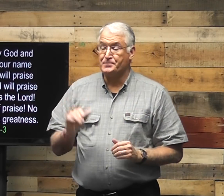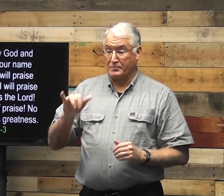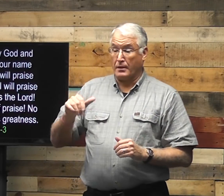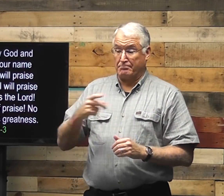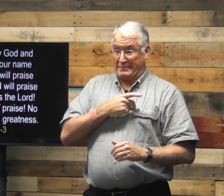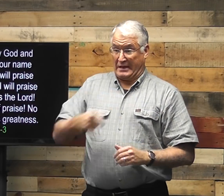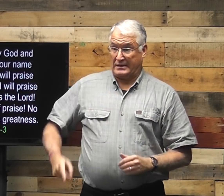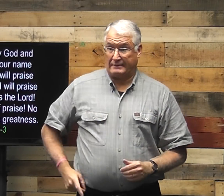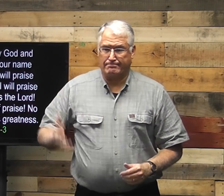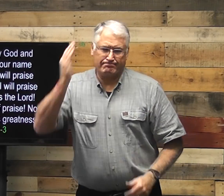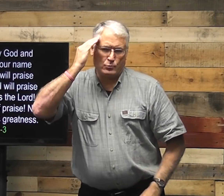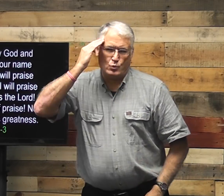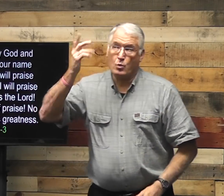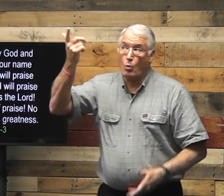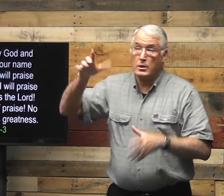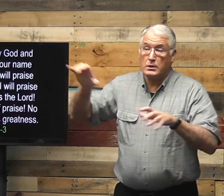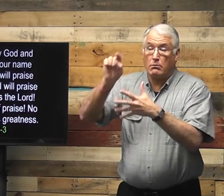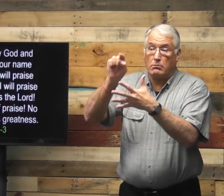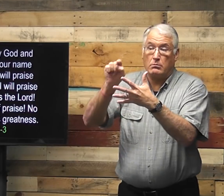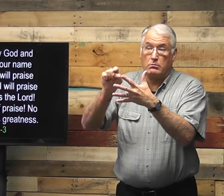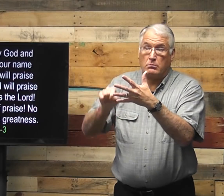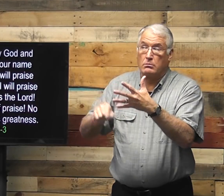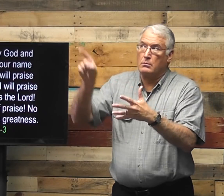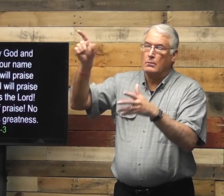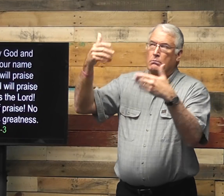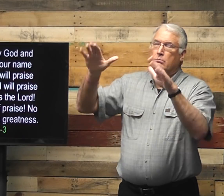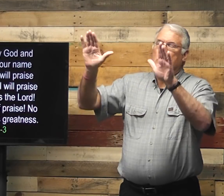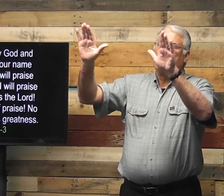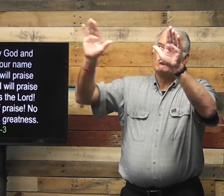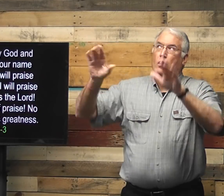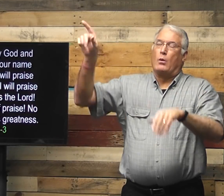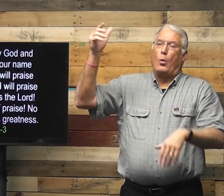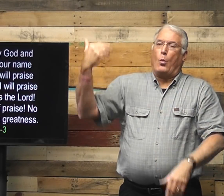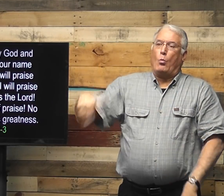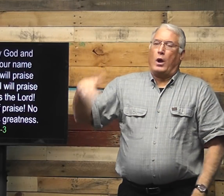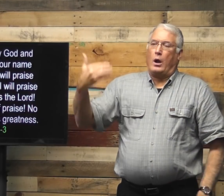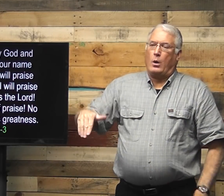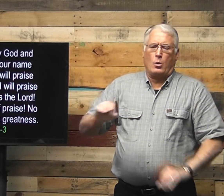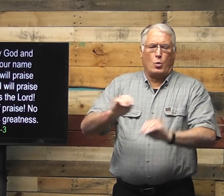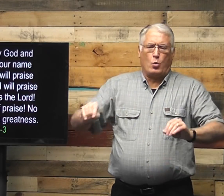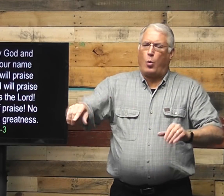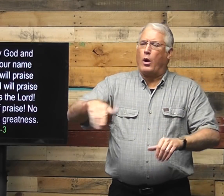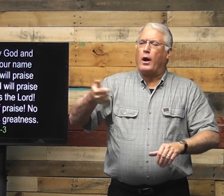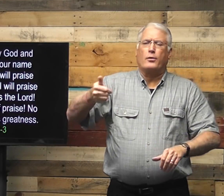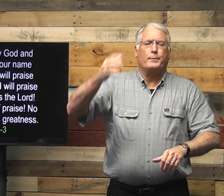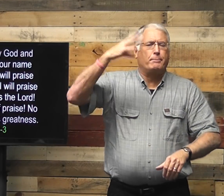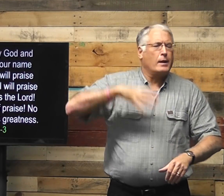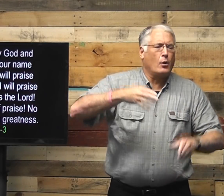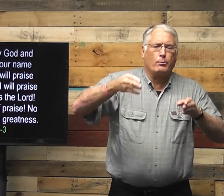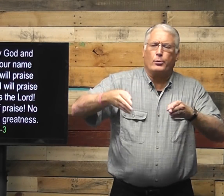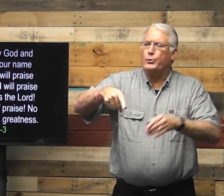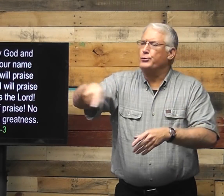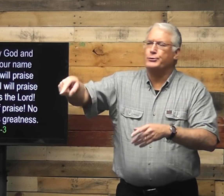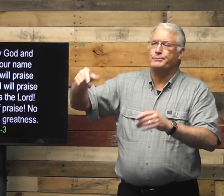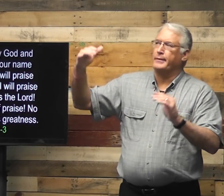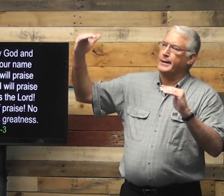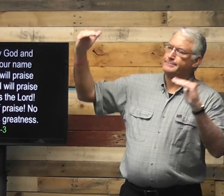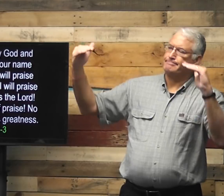So, King David knew all the things that God had done and how awesome and wonderful and knowing that no other